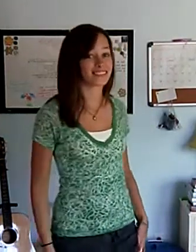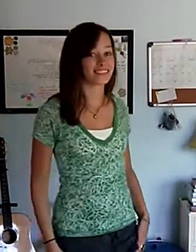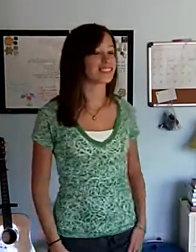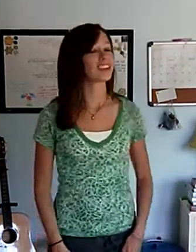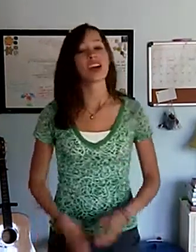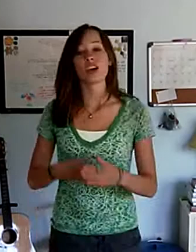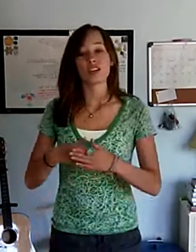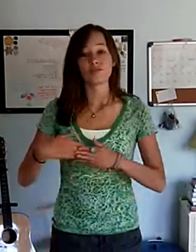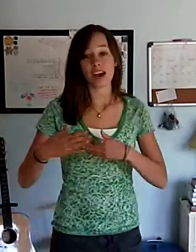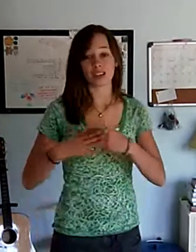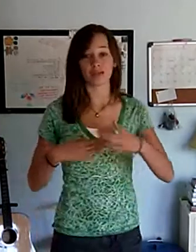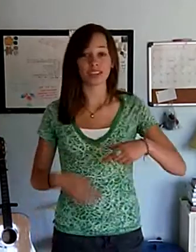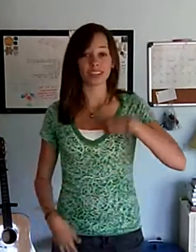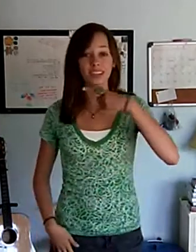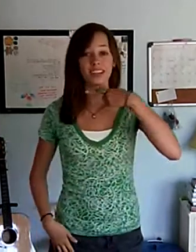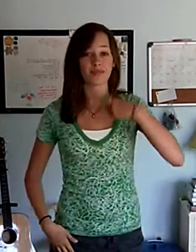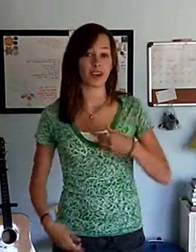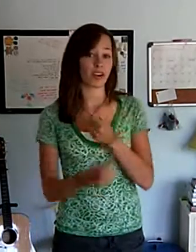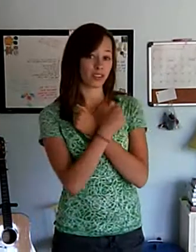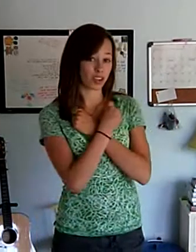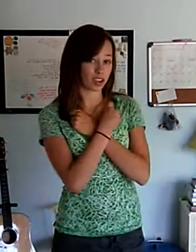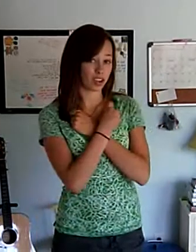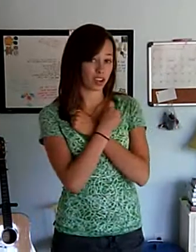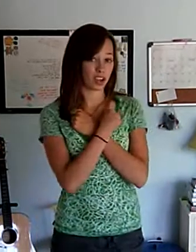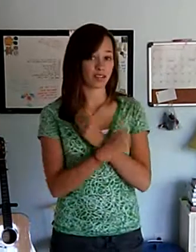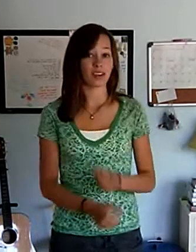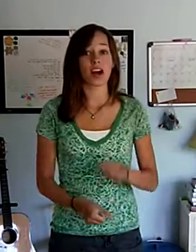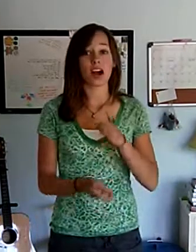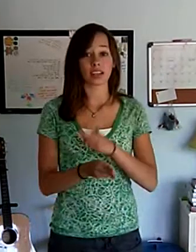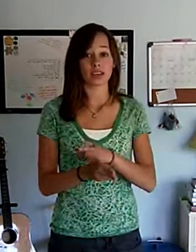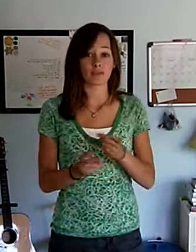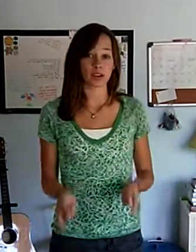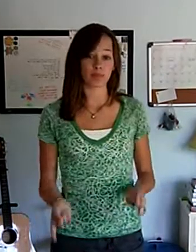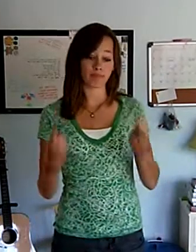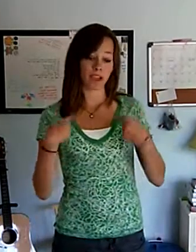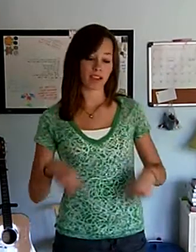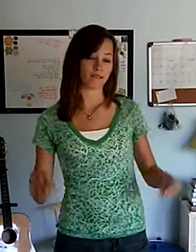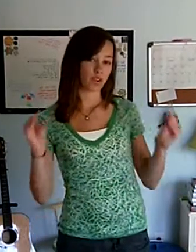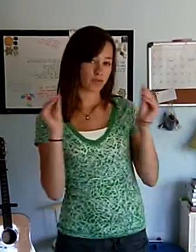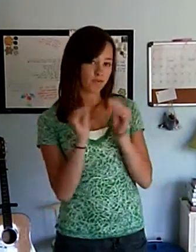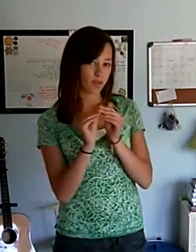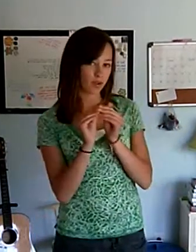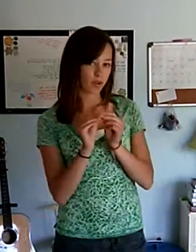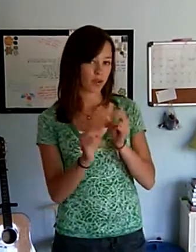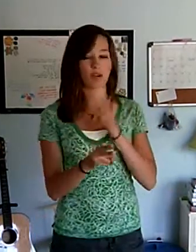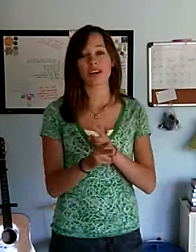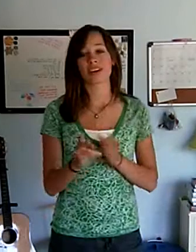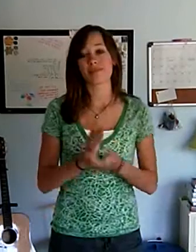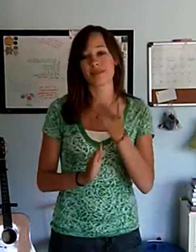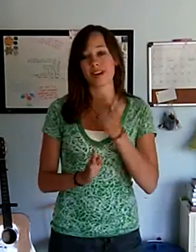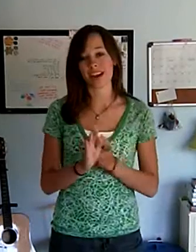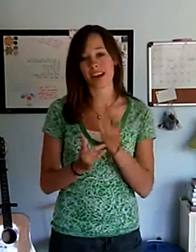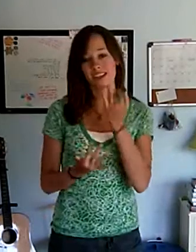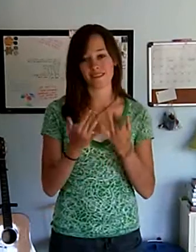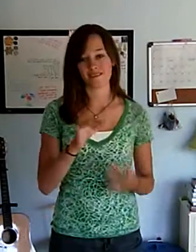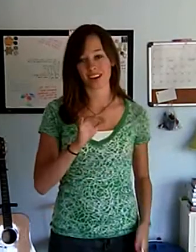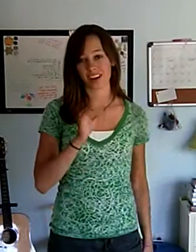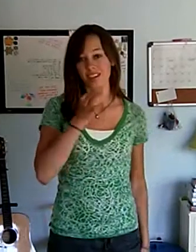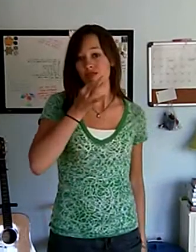No matter what you say about love I keep coming back for more Keep my hand in the fire